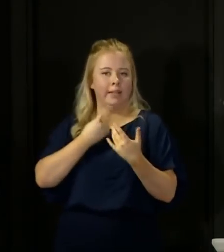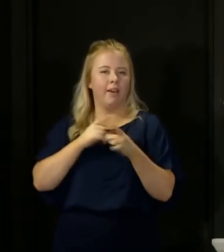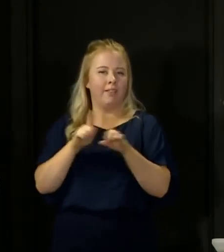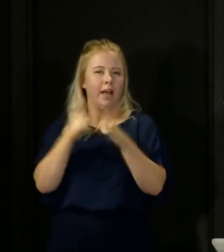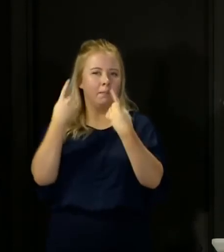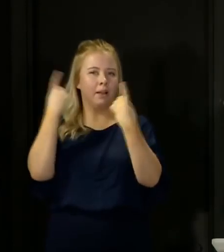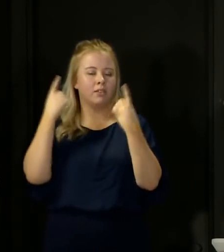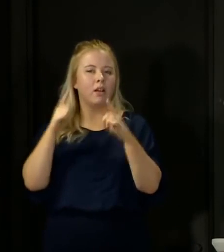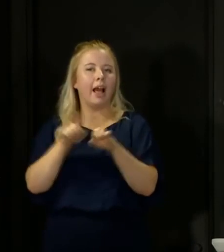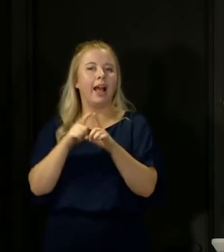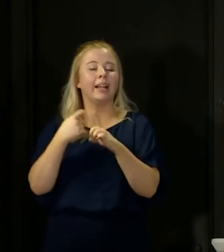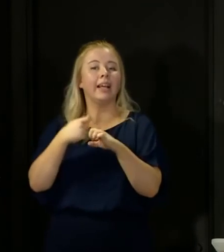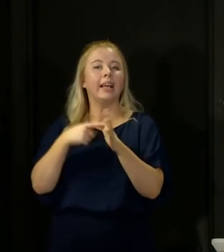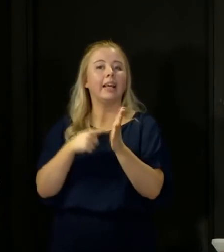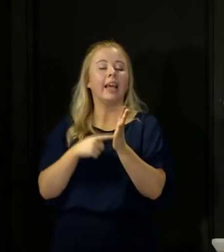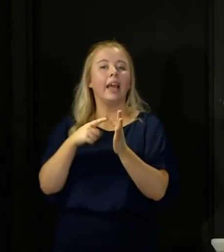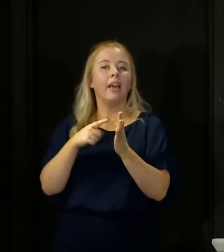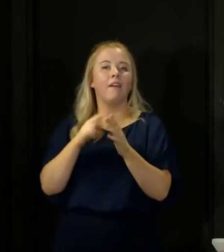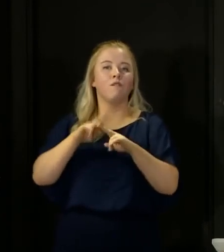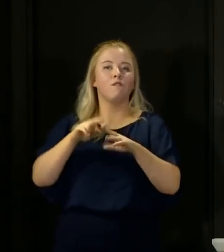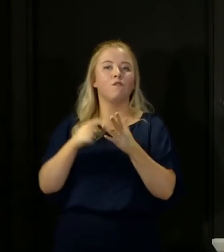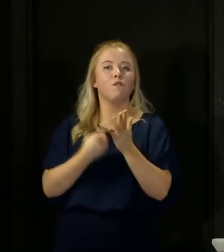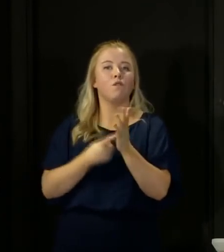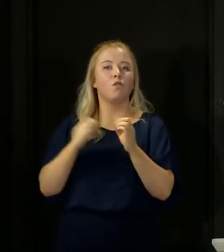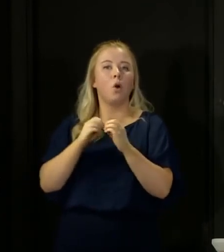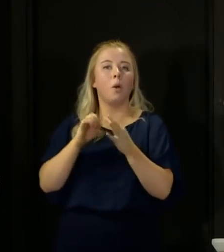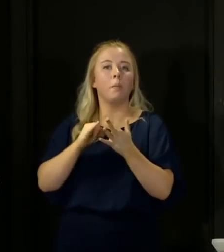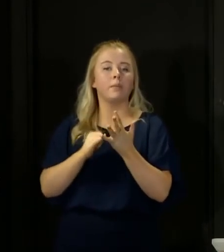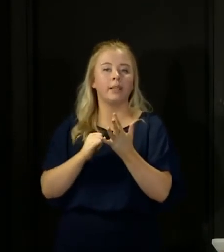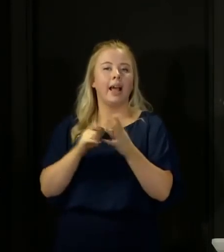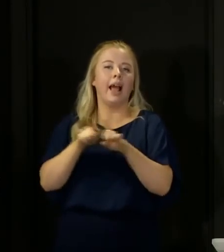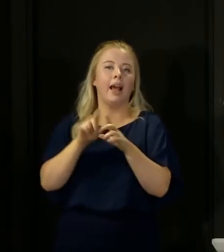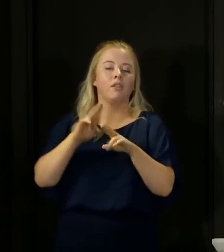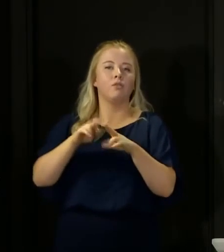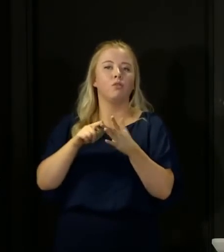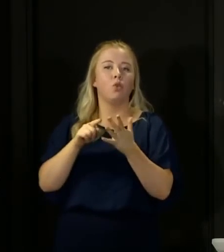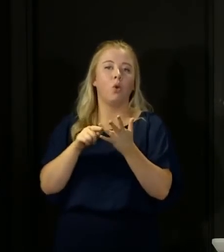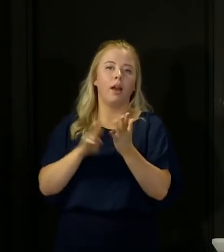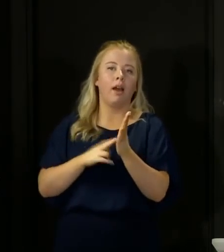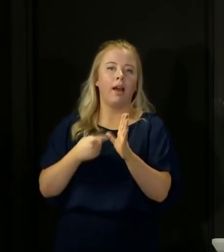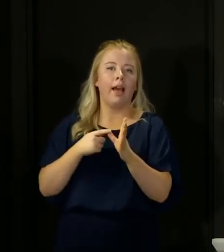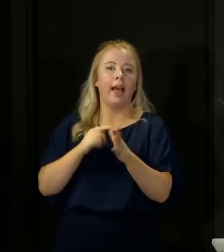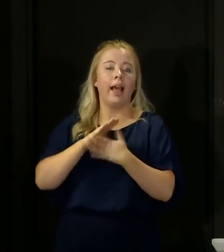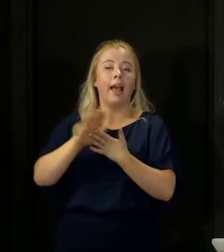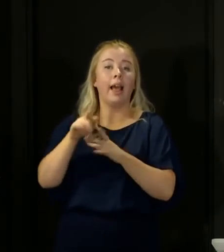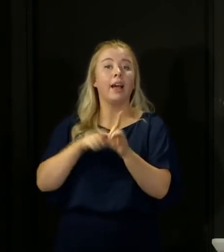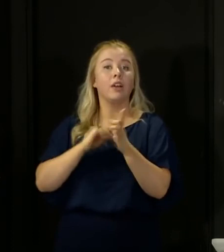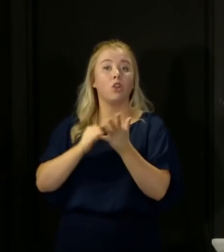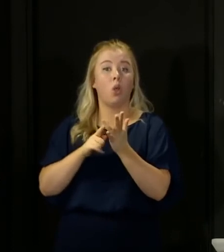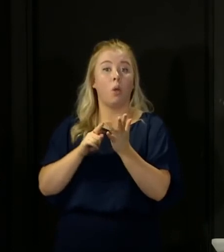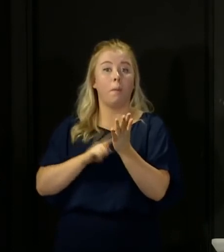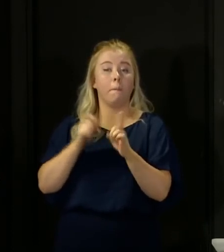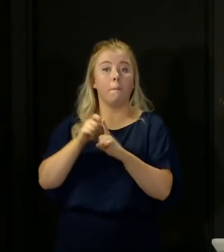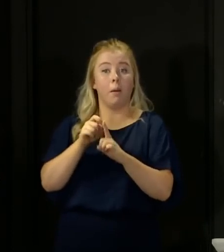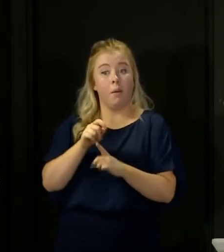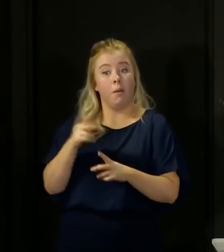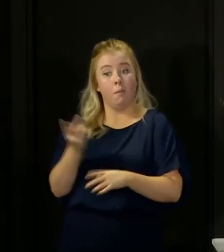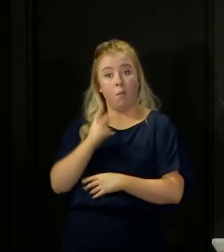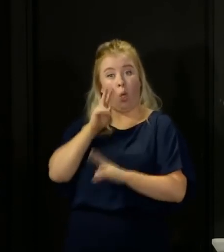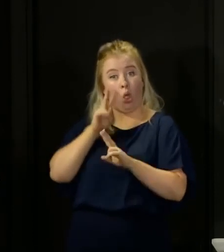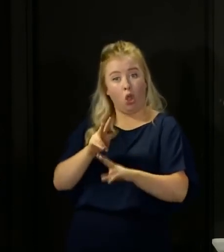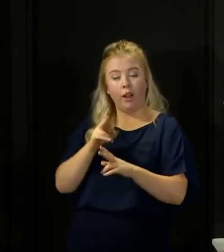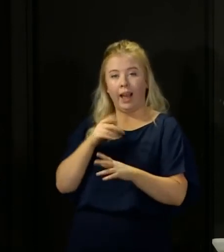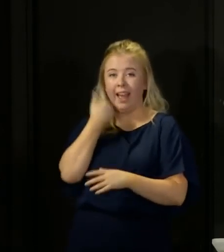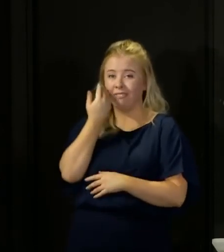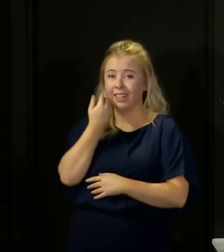ministers and Kate Forbes and Fiona Hislop, the finance and economy secretaries respectively, are looking at these things on a daily